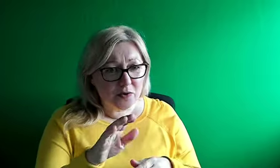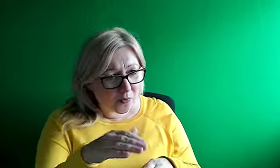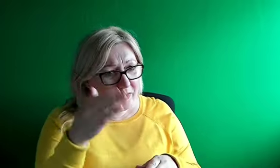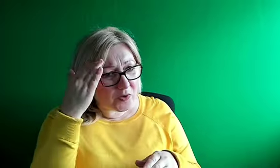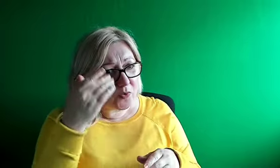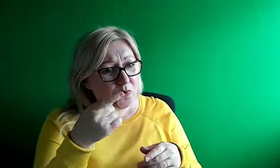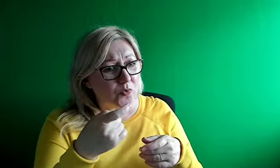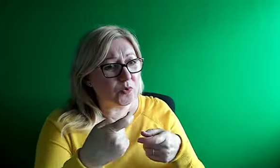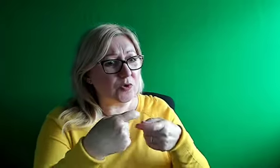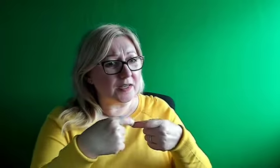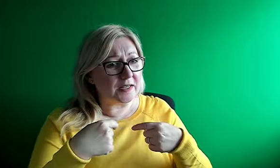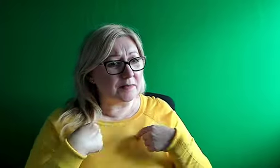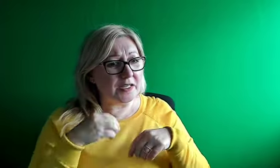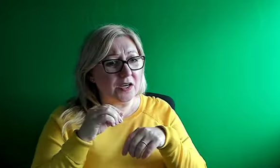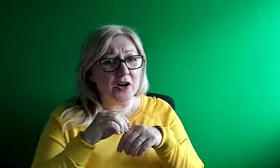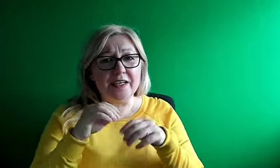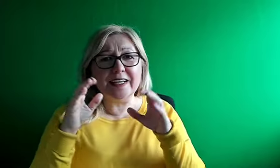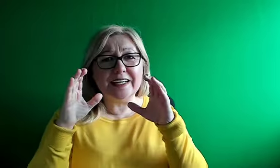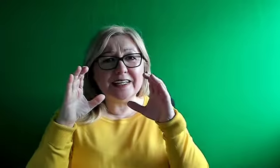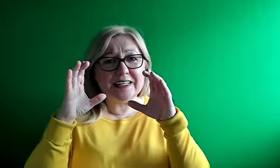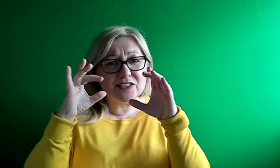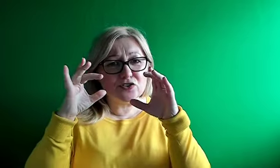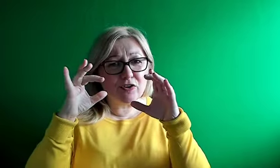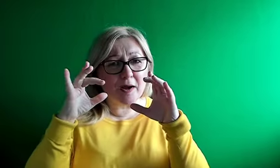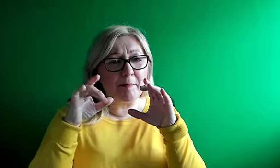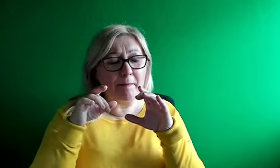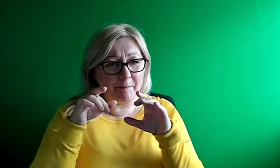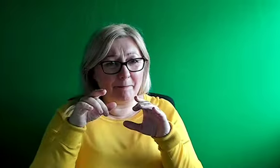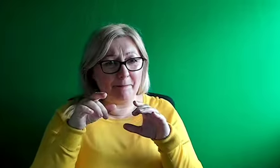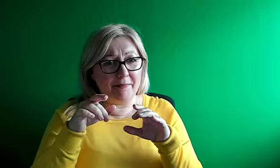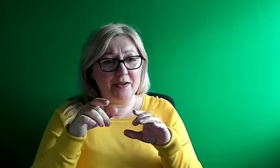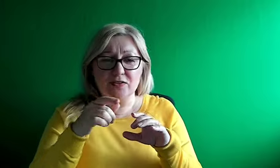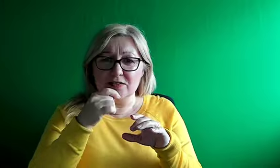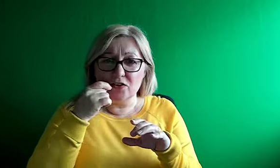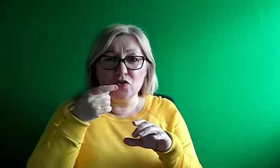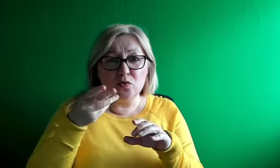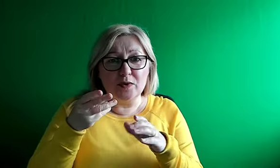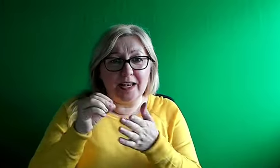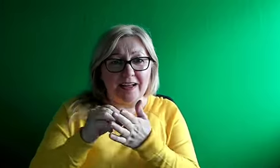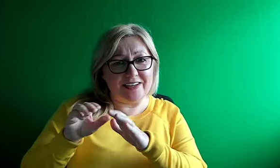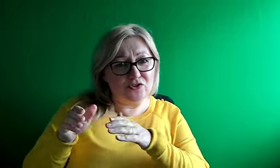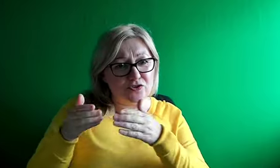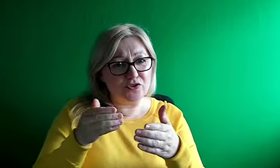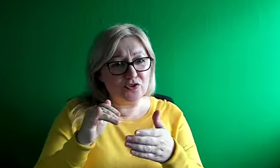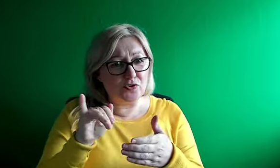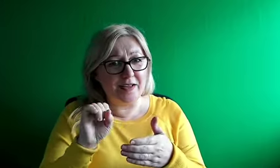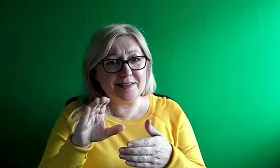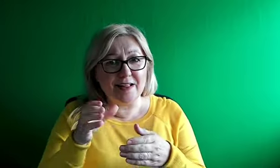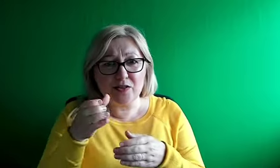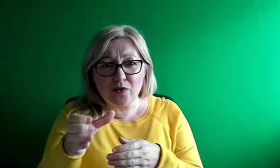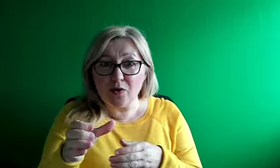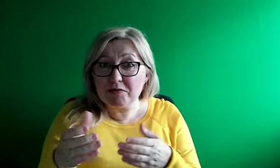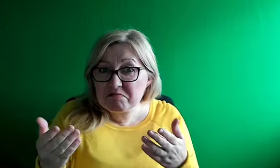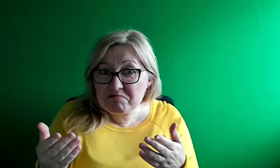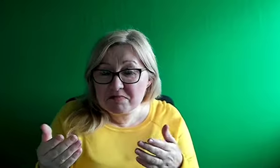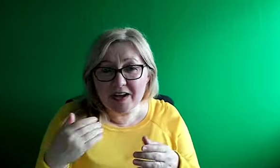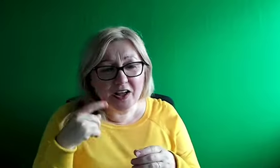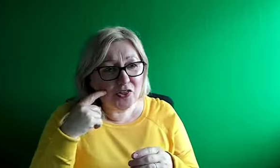language course for people by way of introduction, and I thought, this is exactly what Callum was trying to achieve through